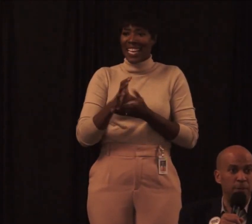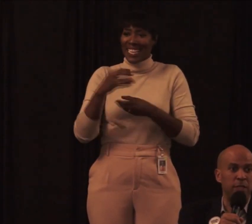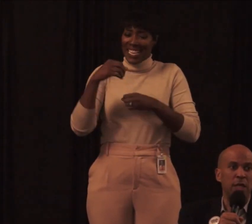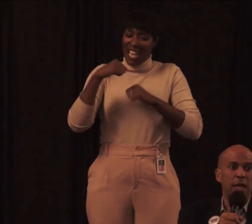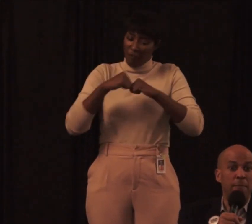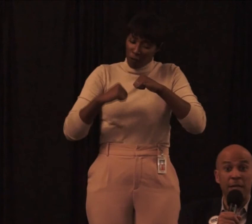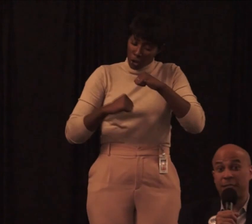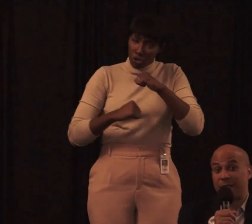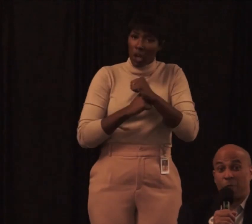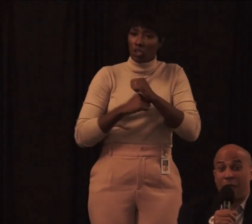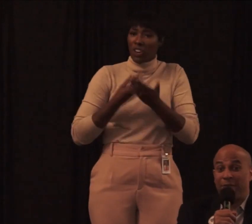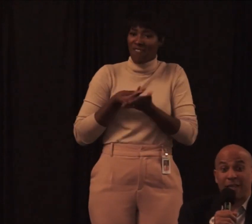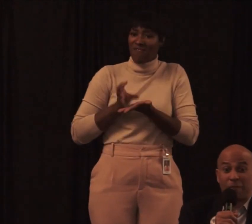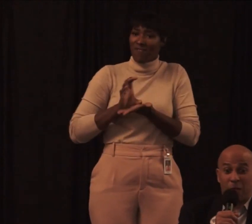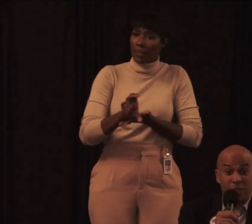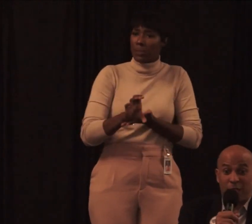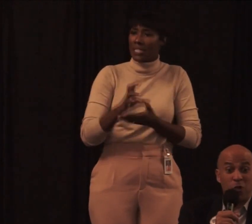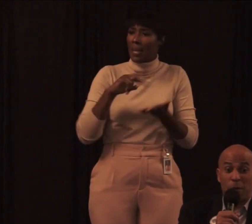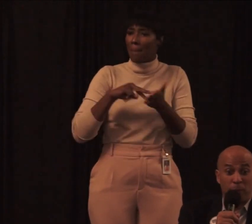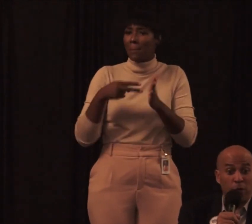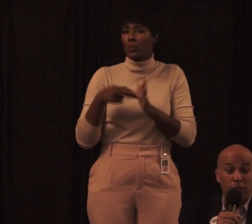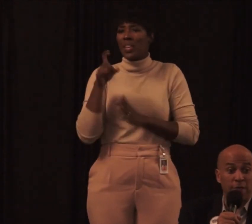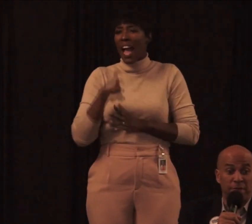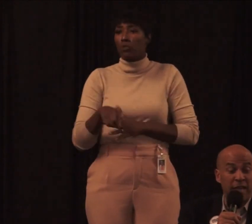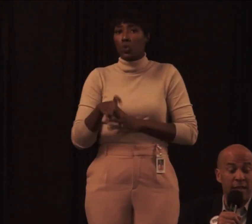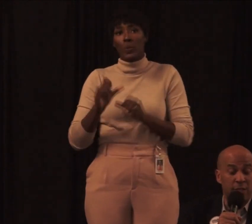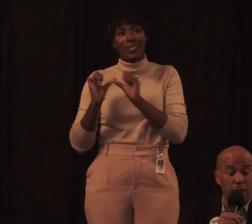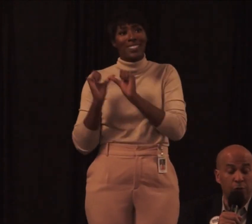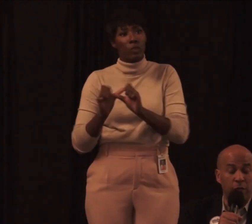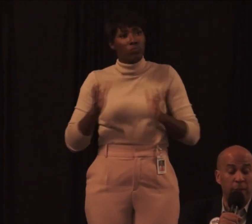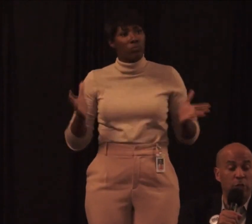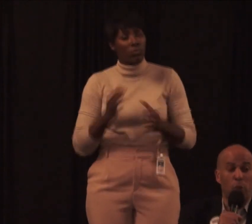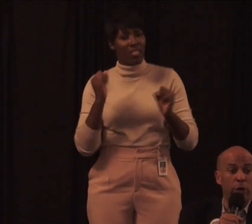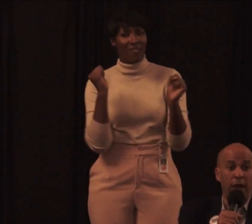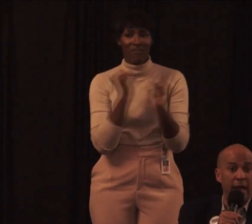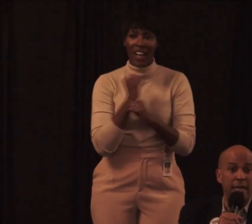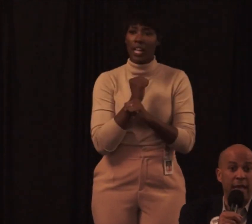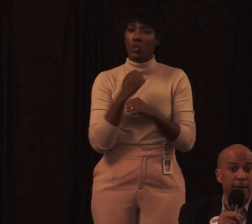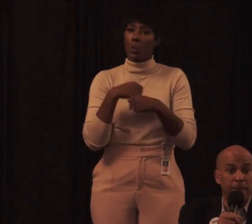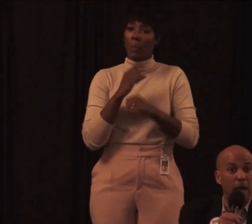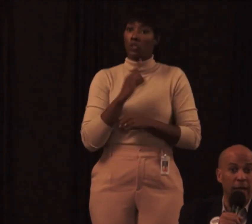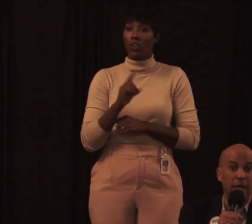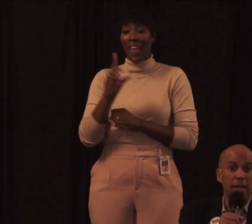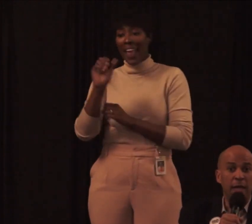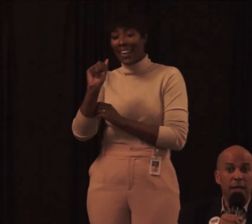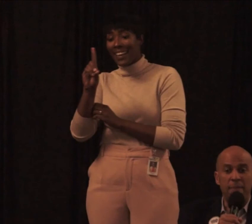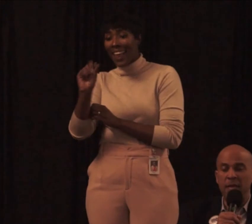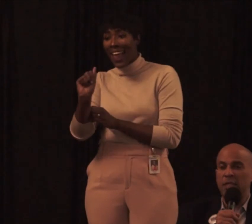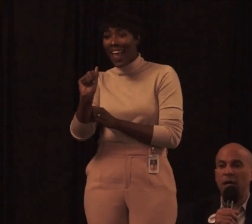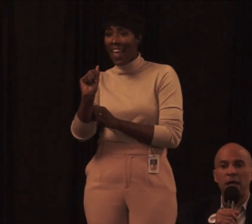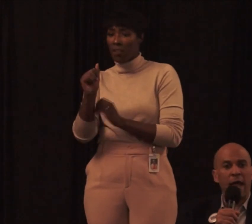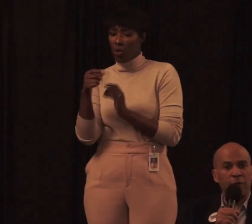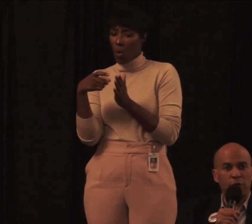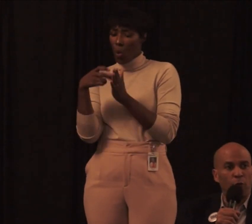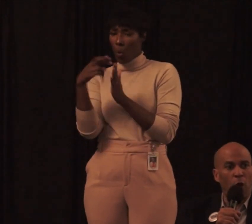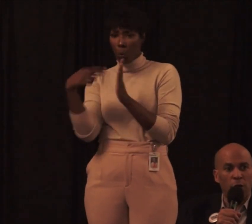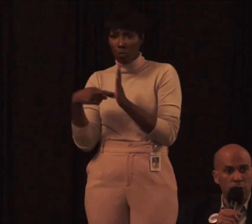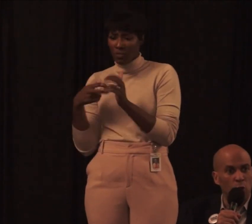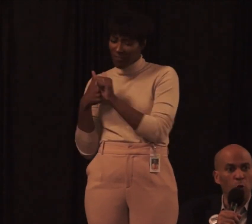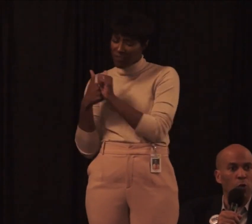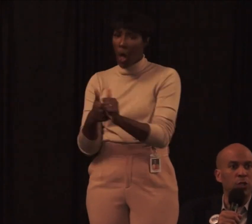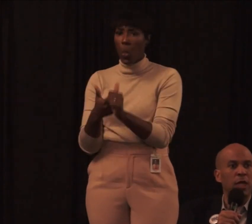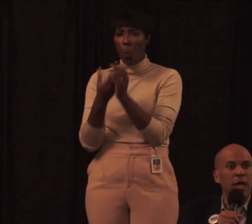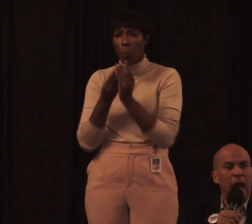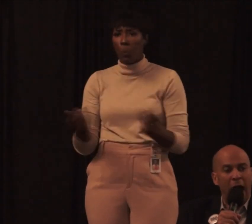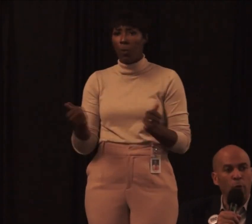investments. It means that we have to continue the push and the fight in this country to make sure we are ADA compliant. It means efforts for